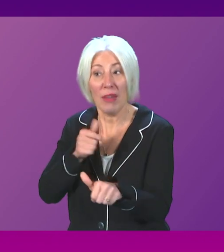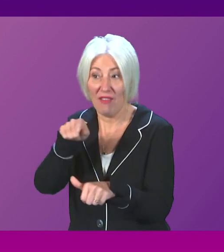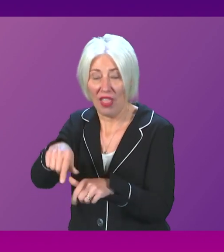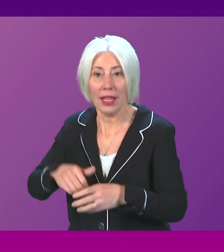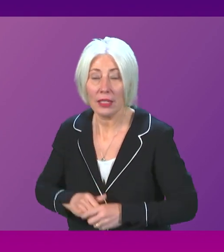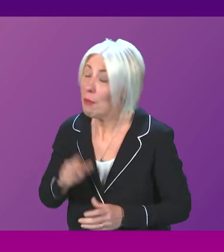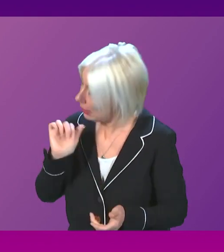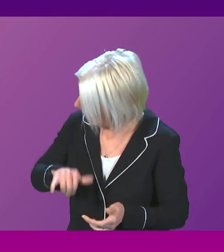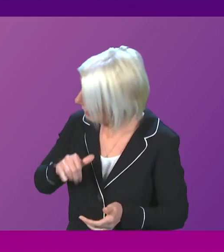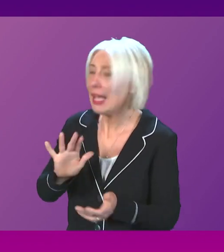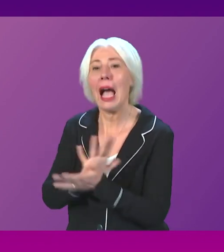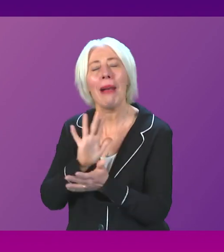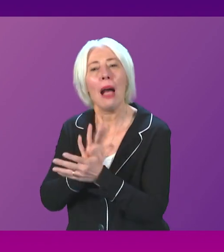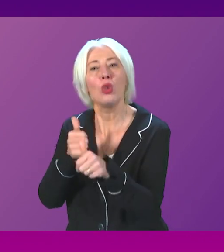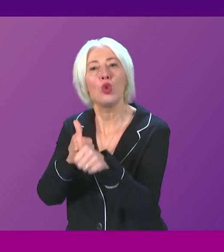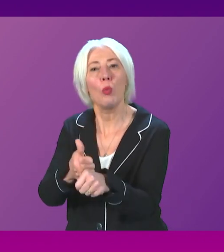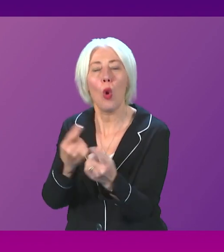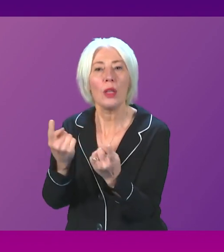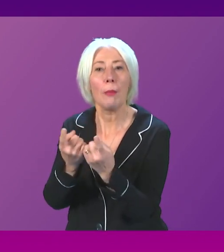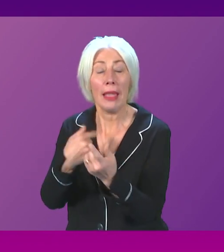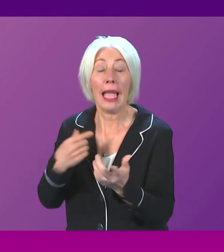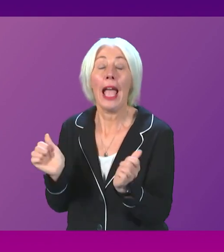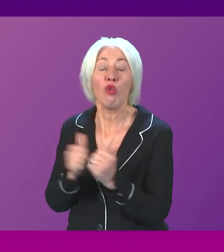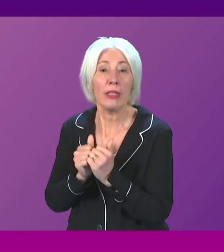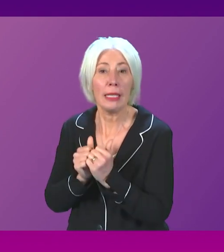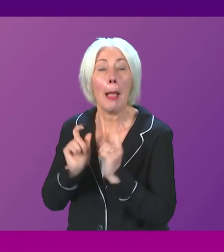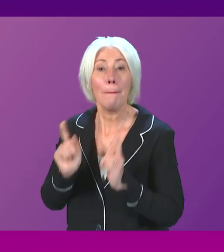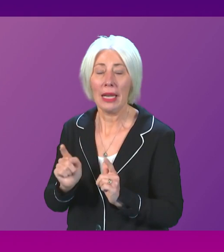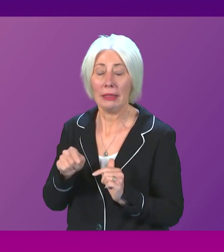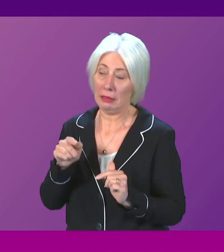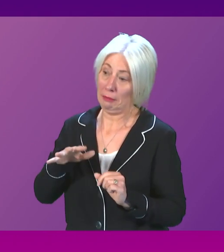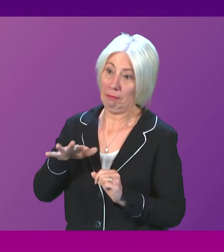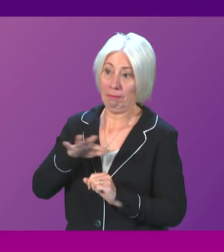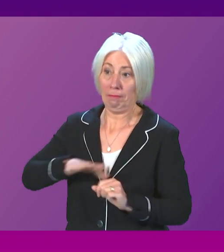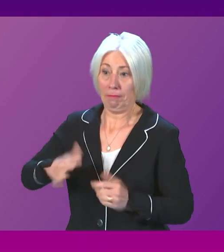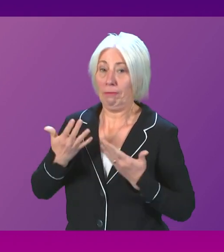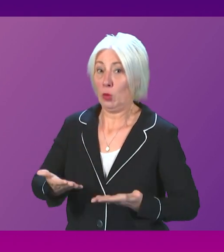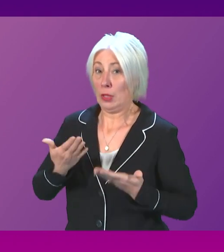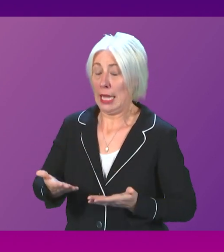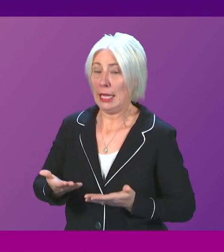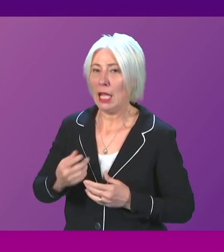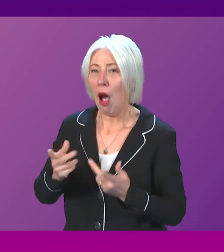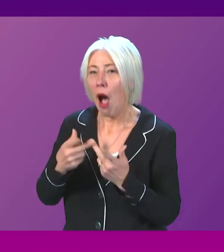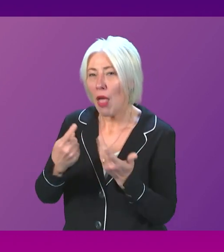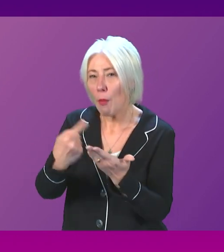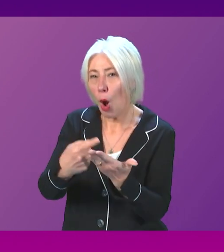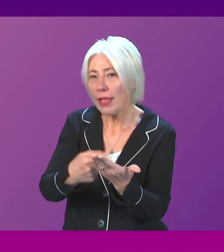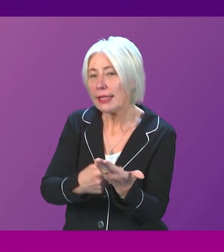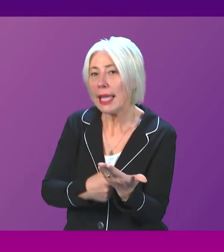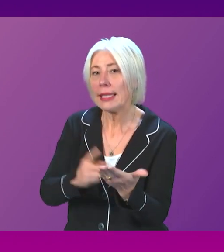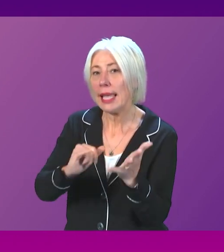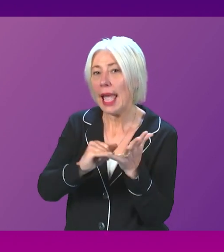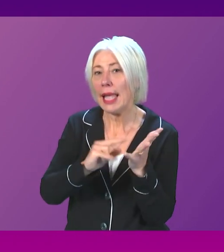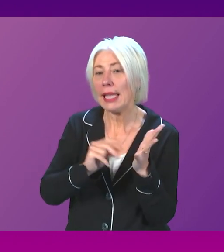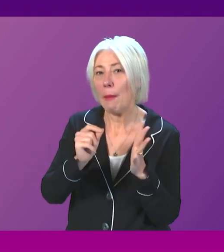happy to support things I agree with. But since we're on this ground today, here are some other policies that the